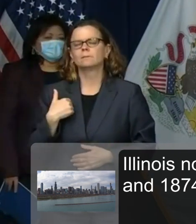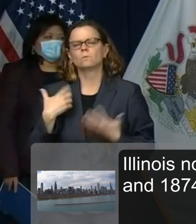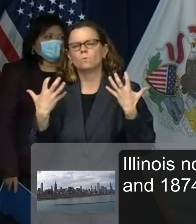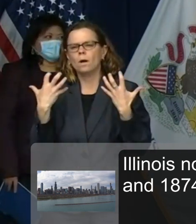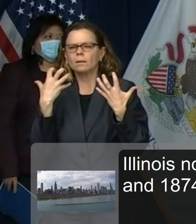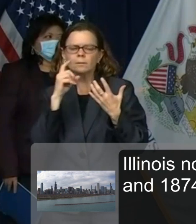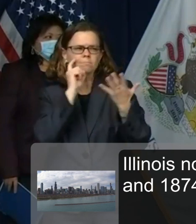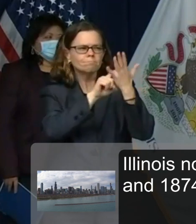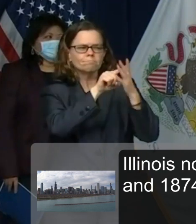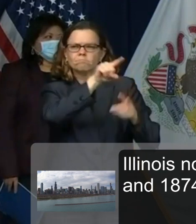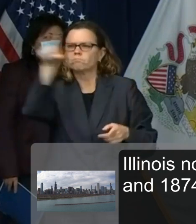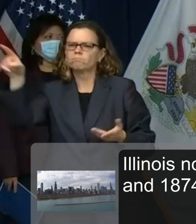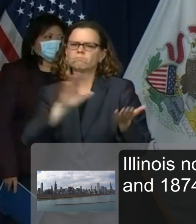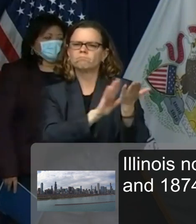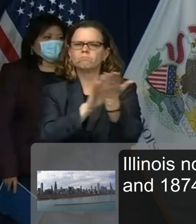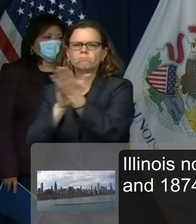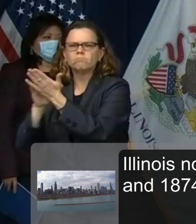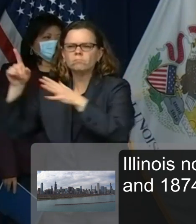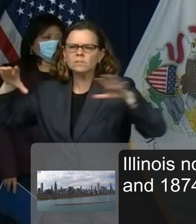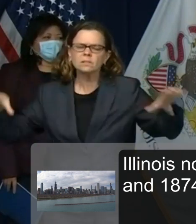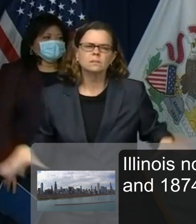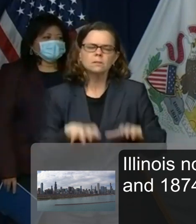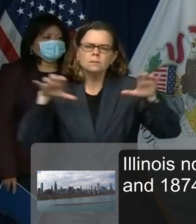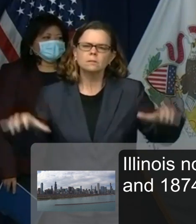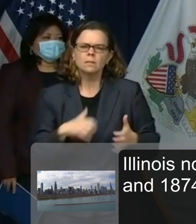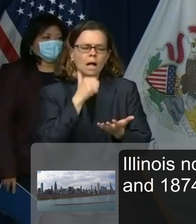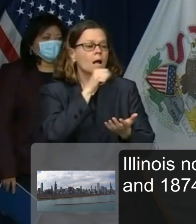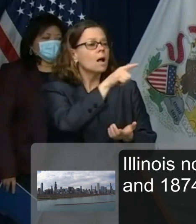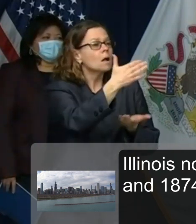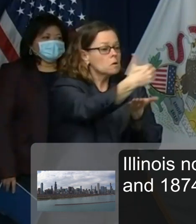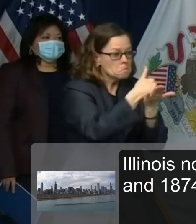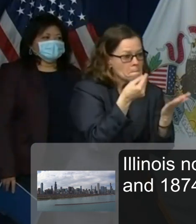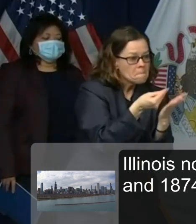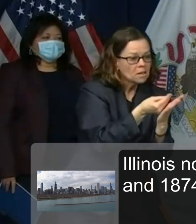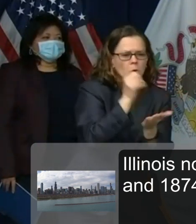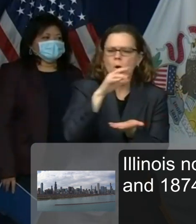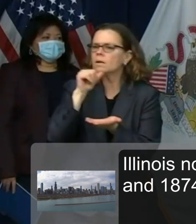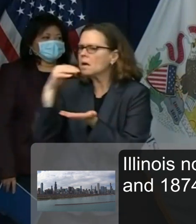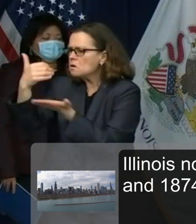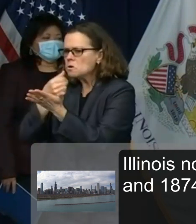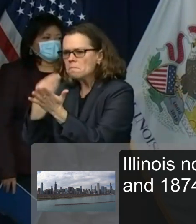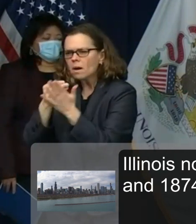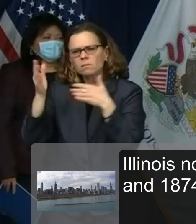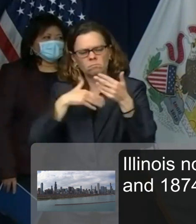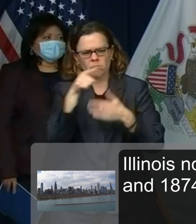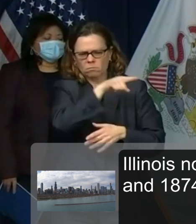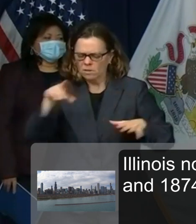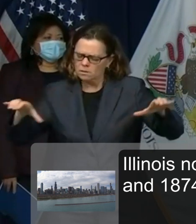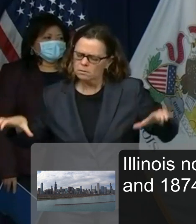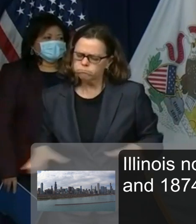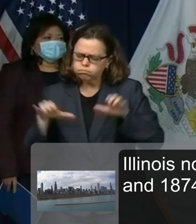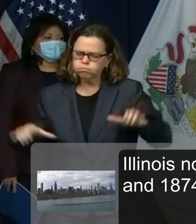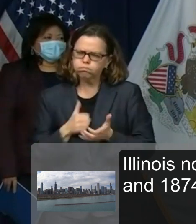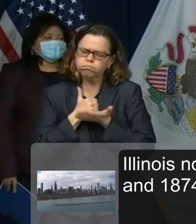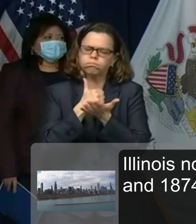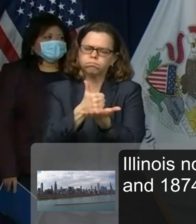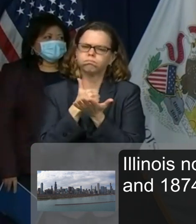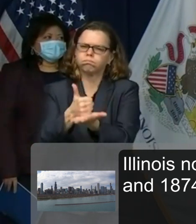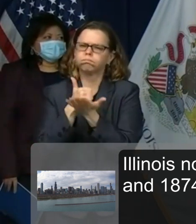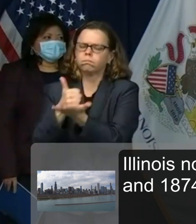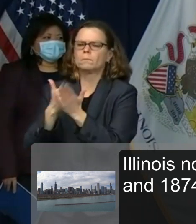and community organizations through covet 19. through our state commission on